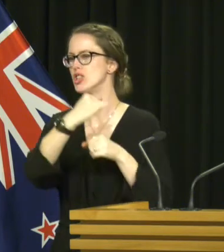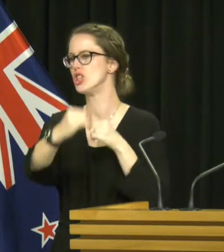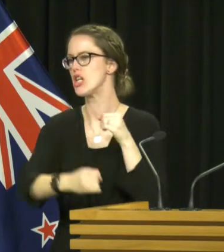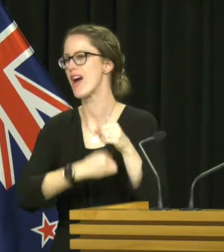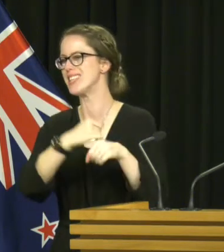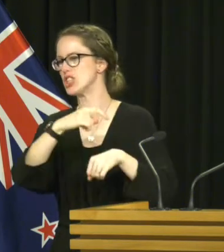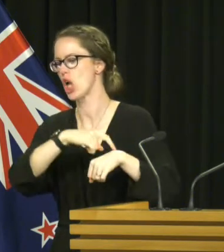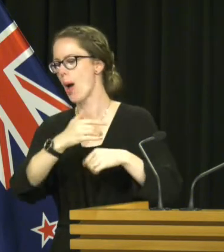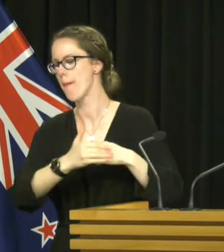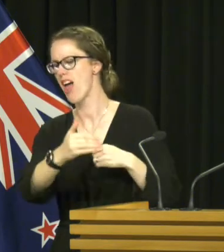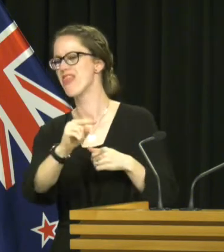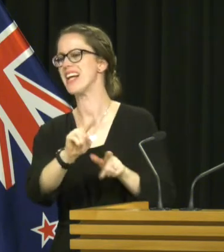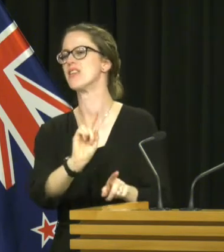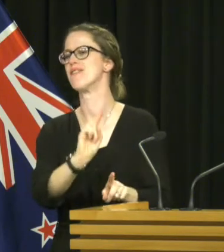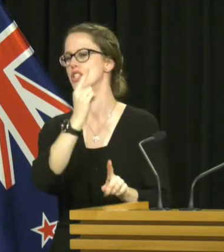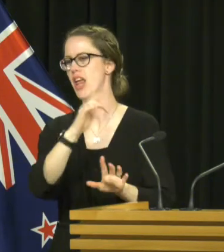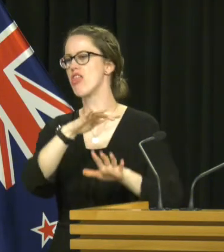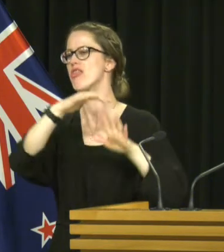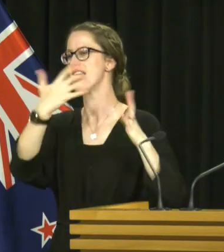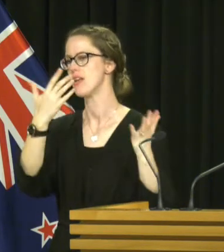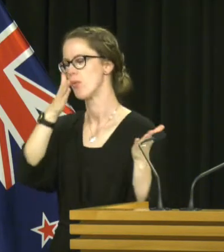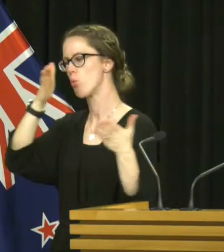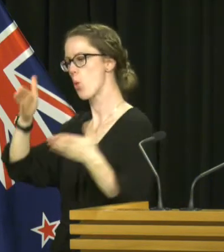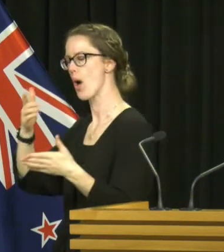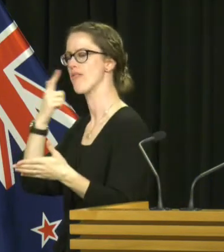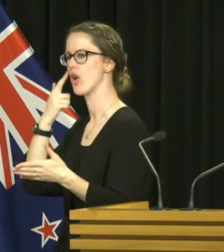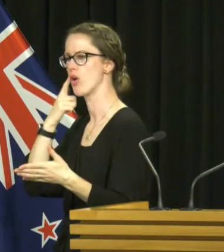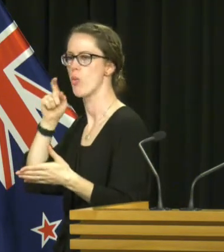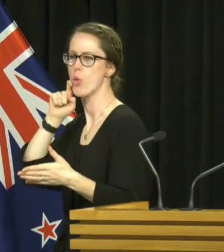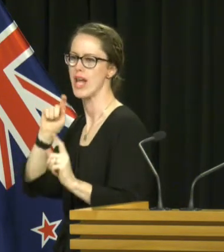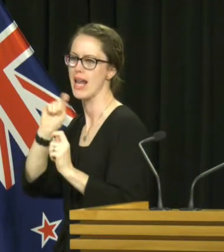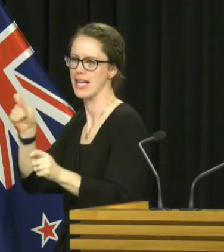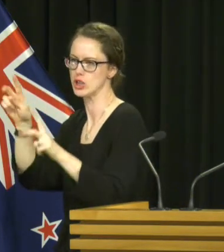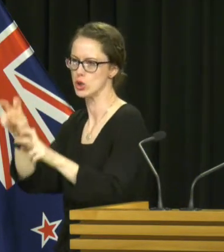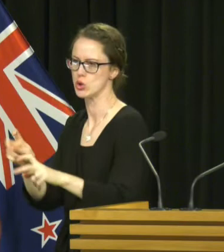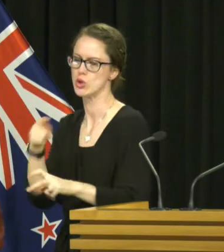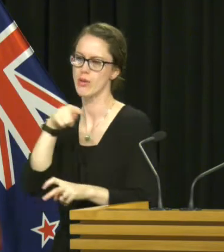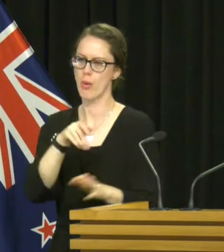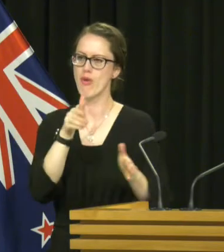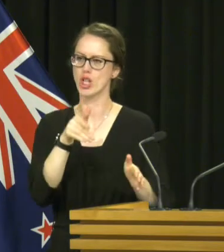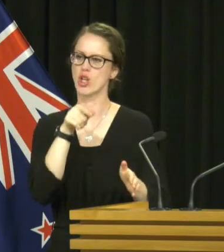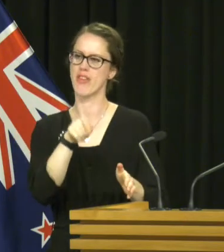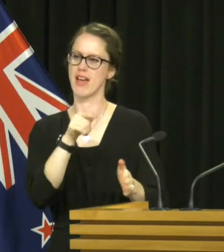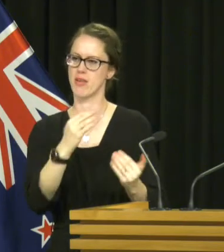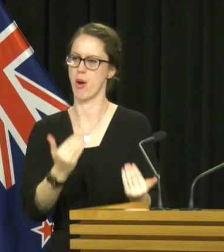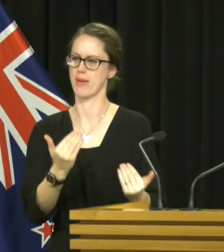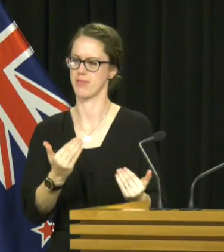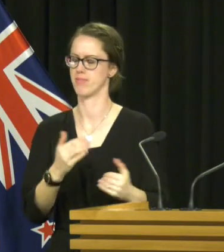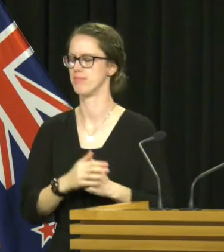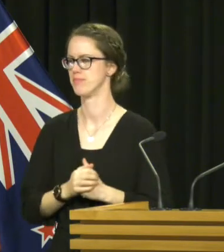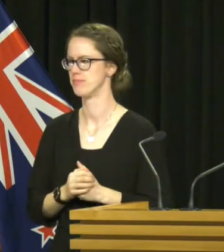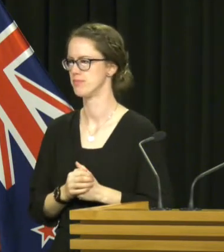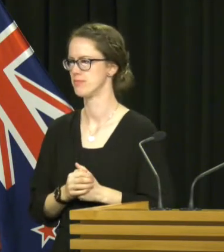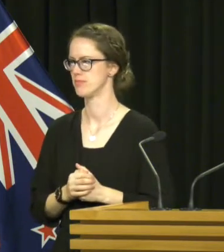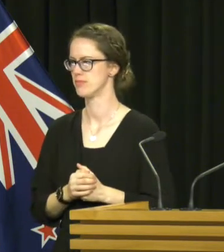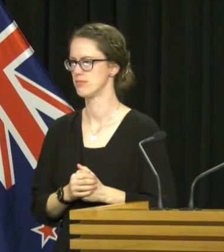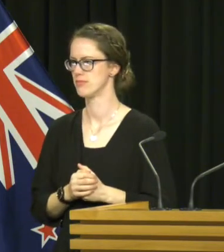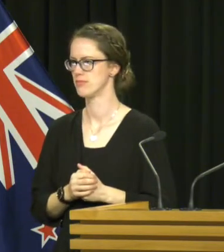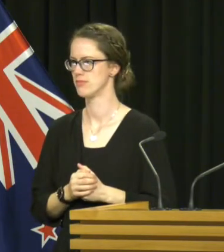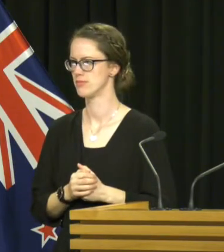That's come first for us, and then we've said we'll look at the water allocation issues, and so that's the timeline that we've set. Is there